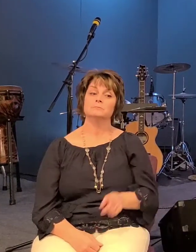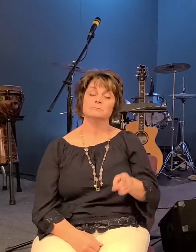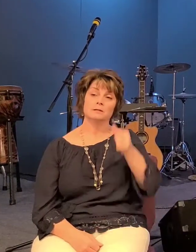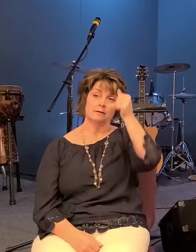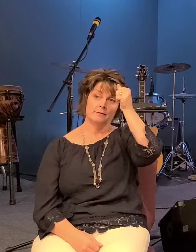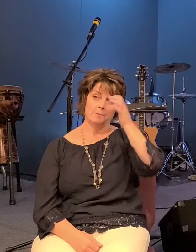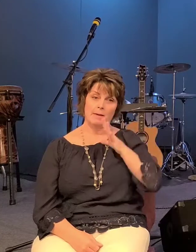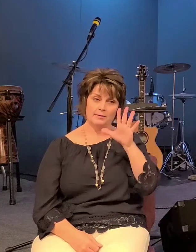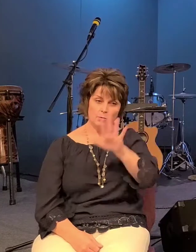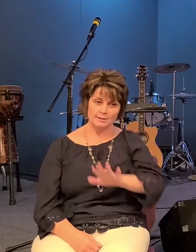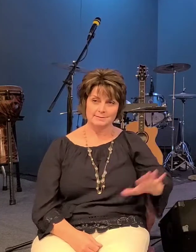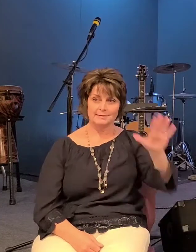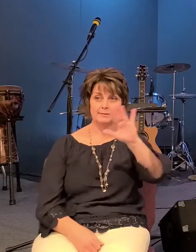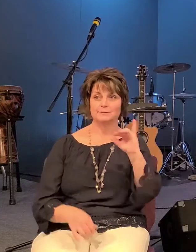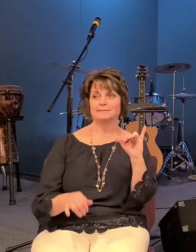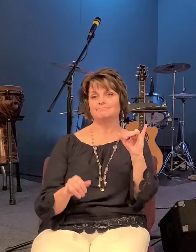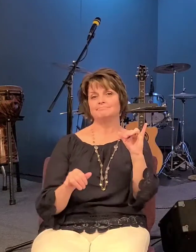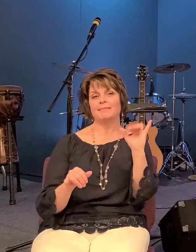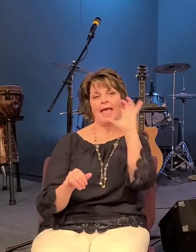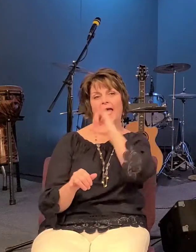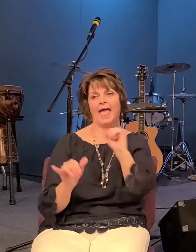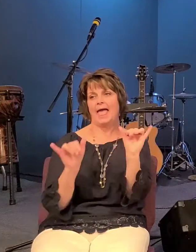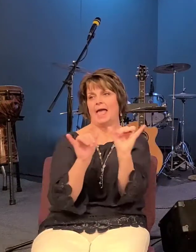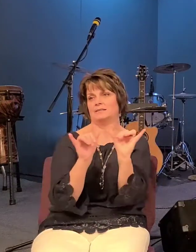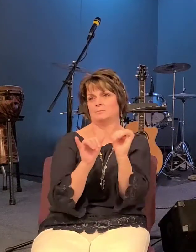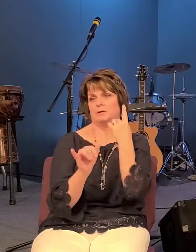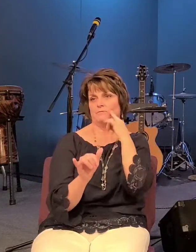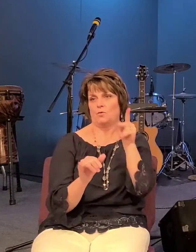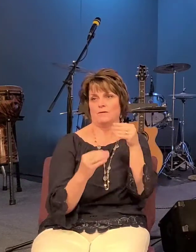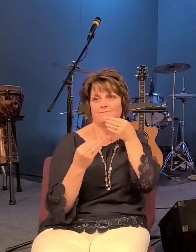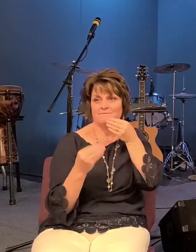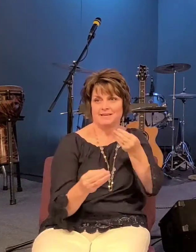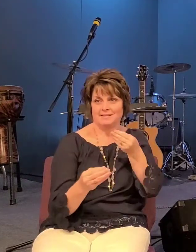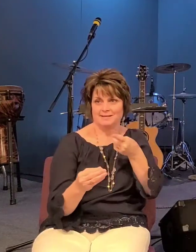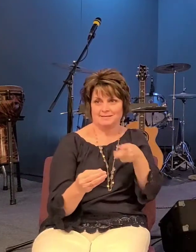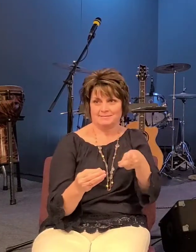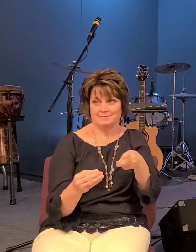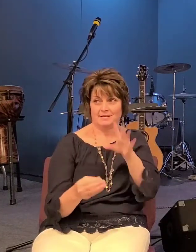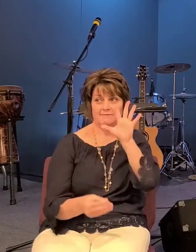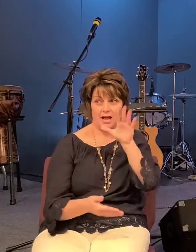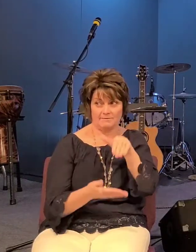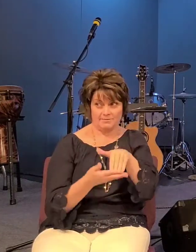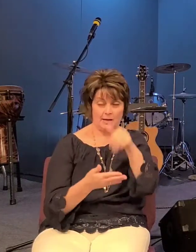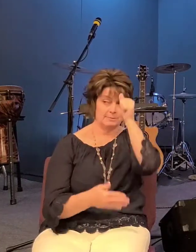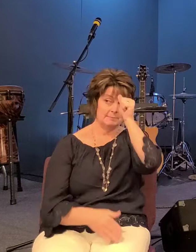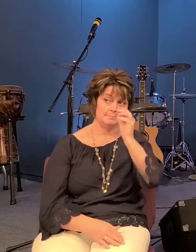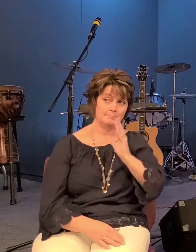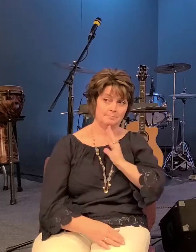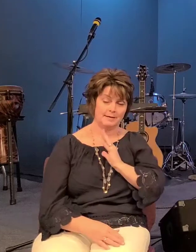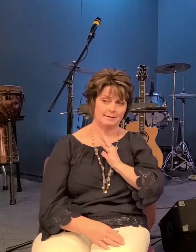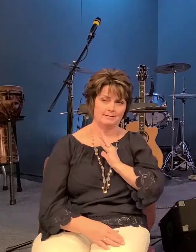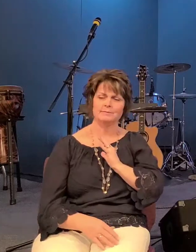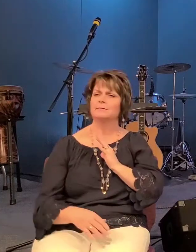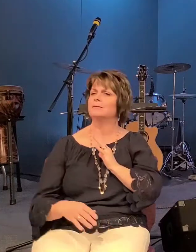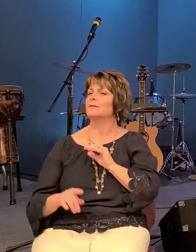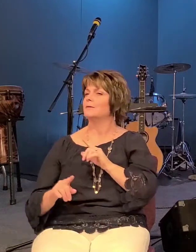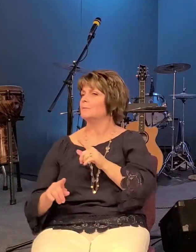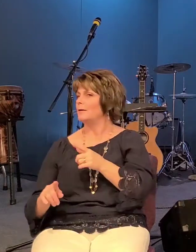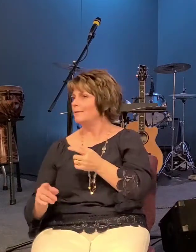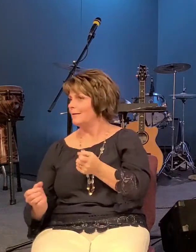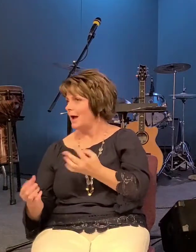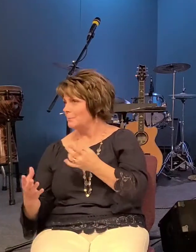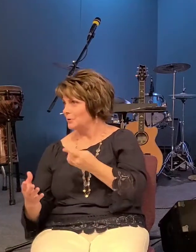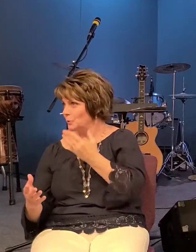there for that feeding that day 5 000 men well how many of you know